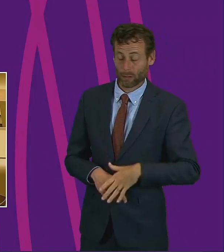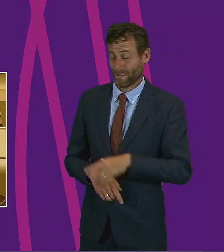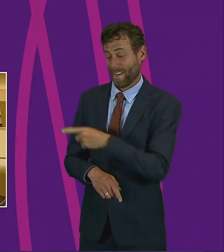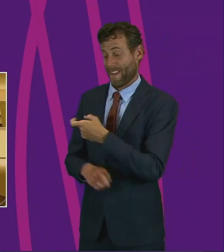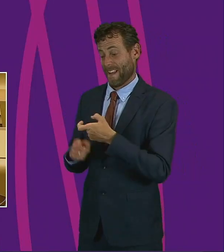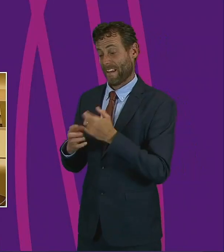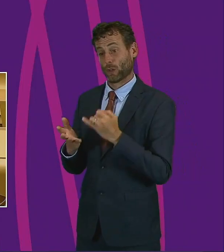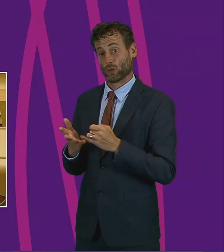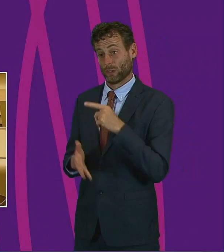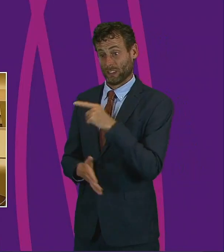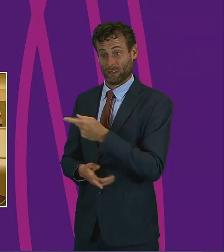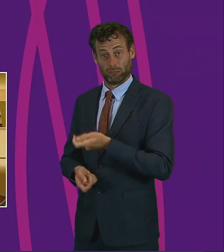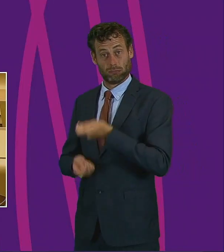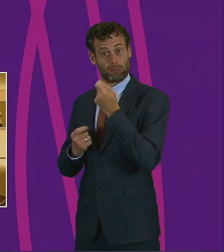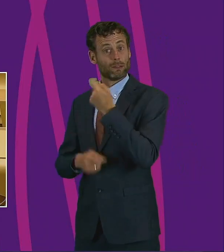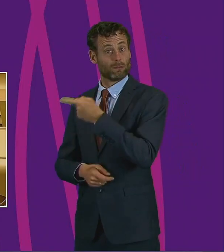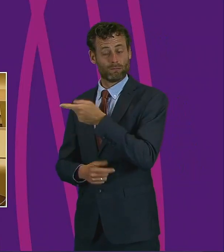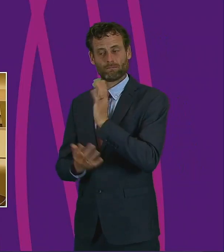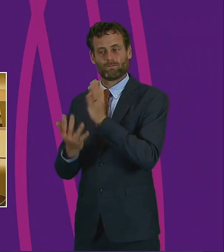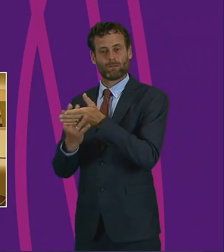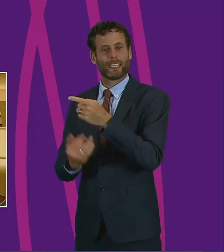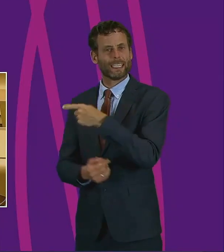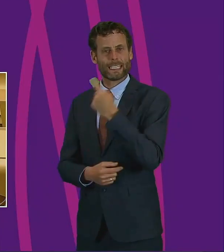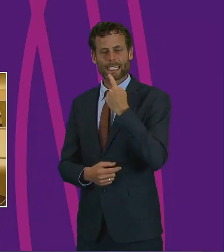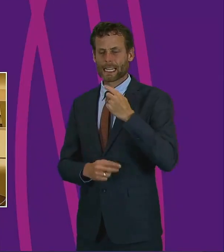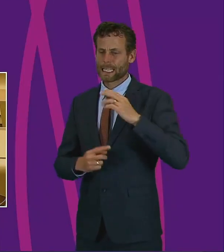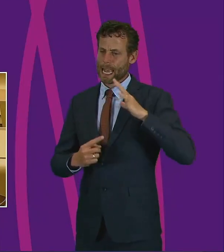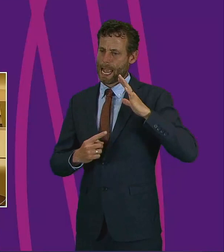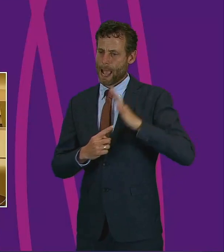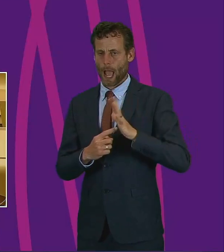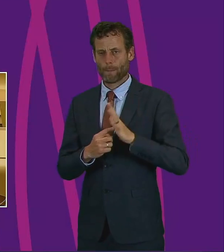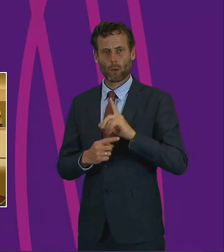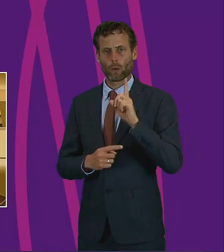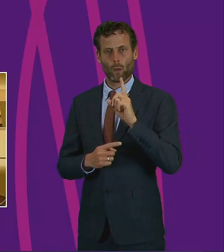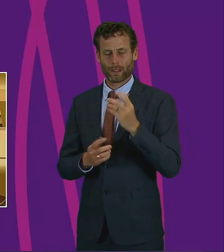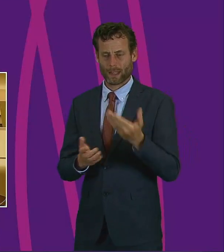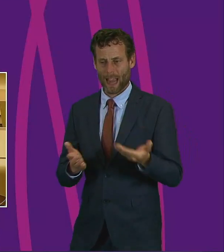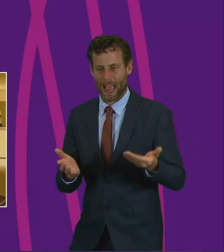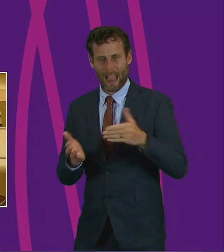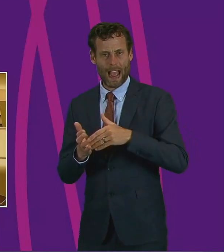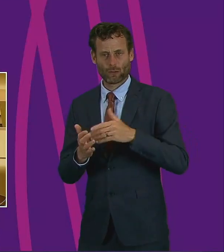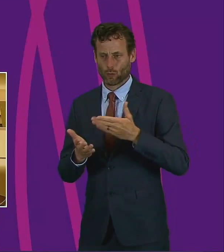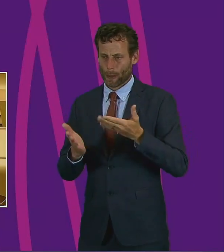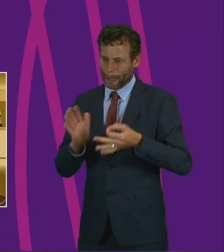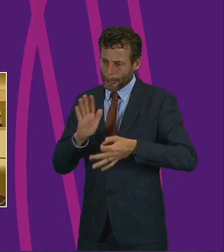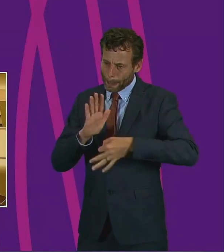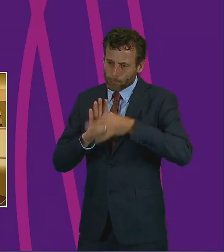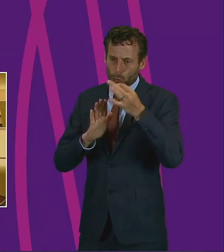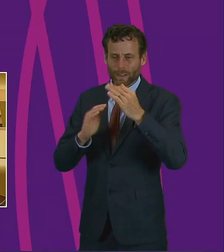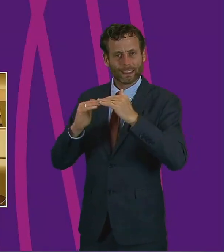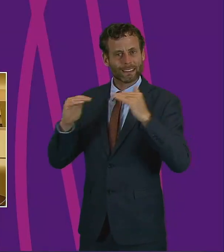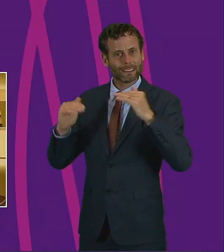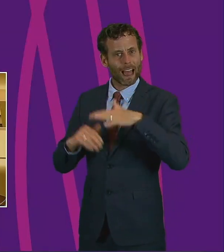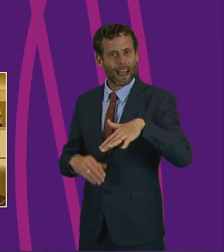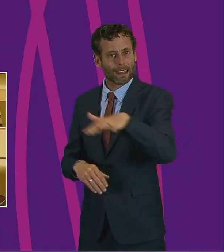intervention, we should also add the importance of building standards to that as well. I would say to Graeme Simpson, however, I'm